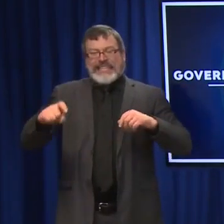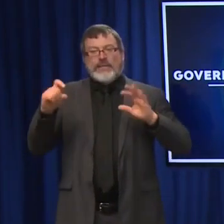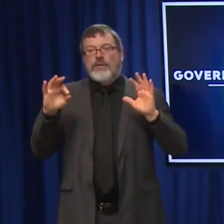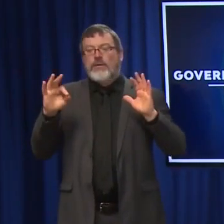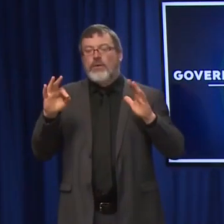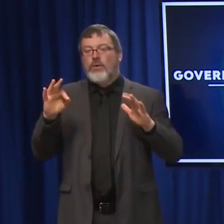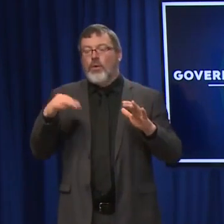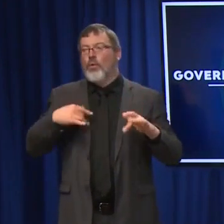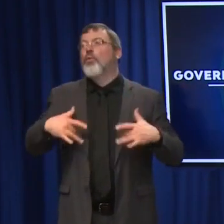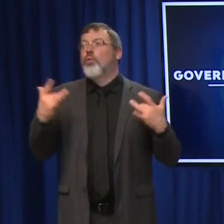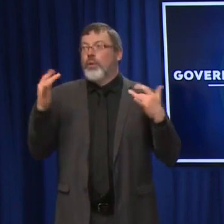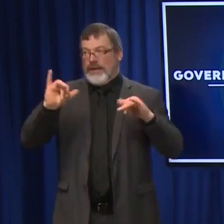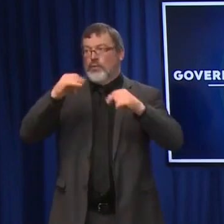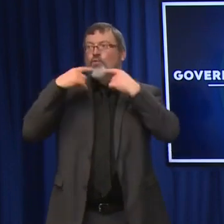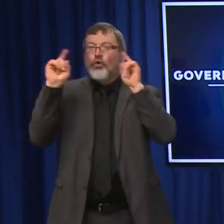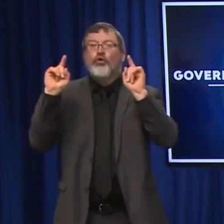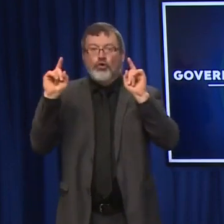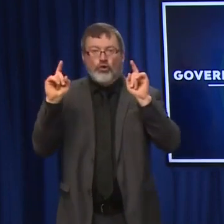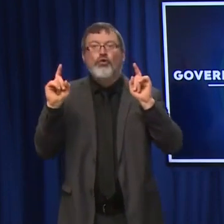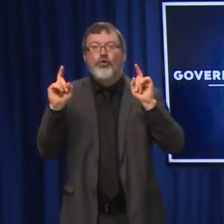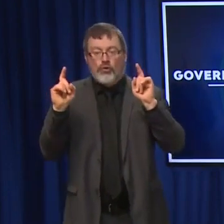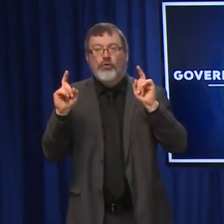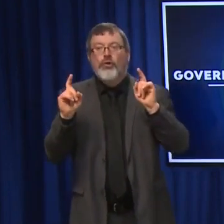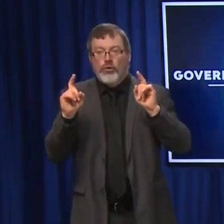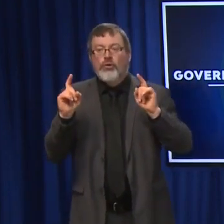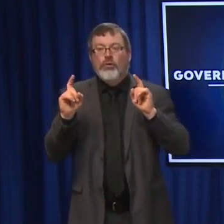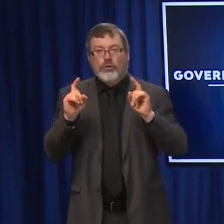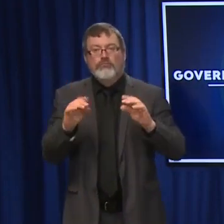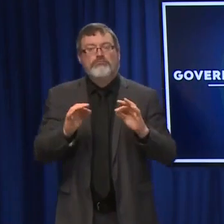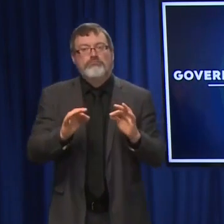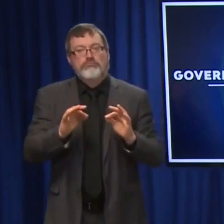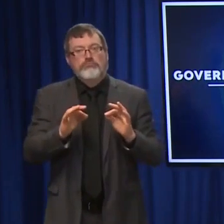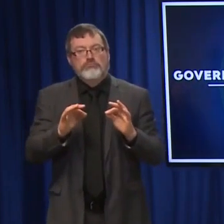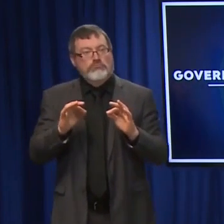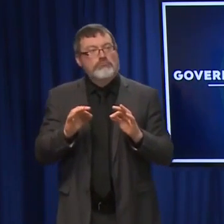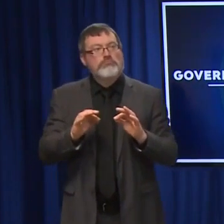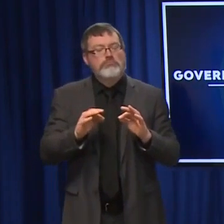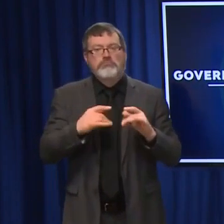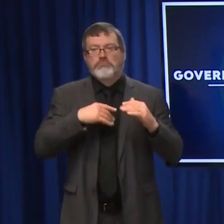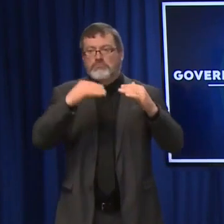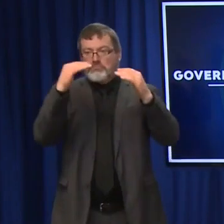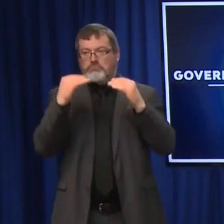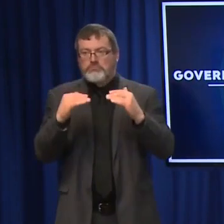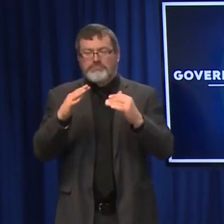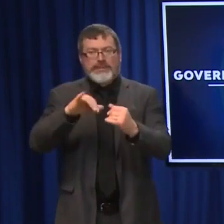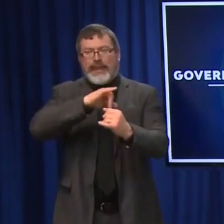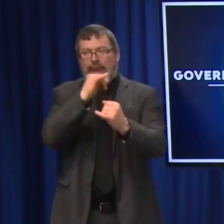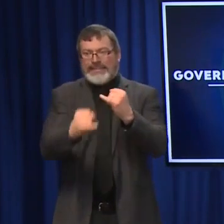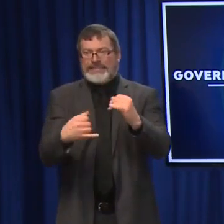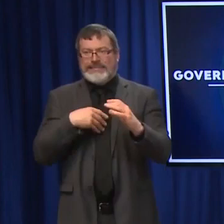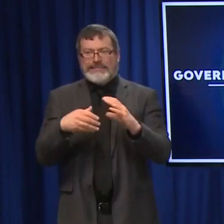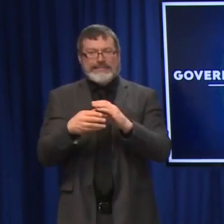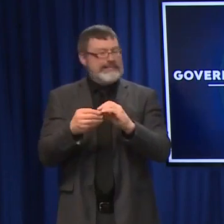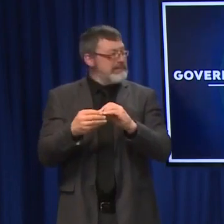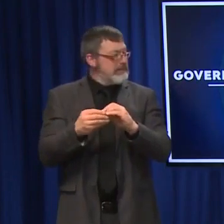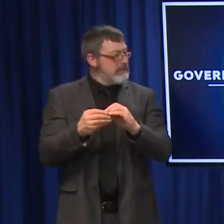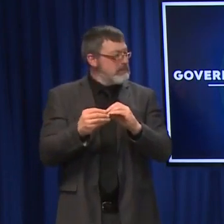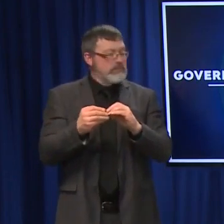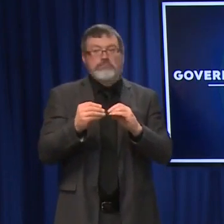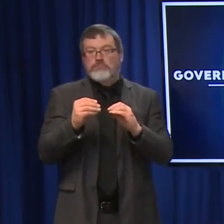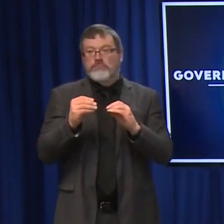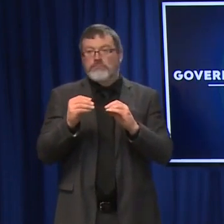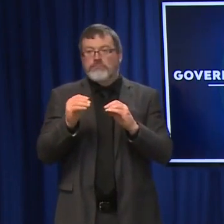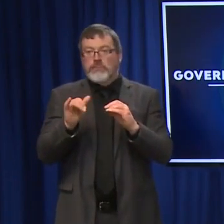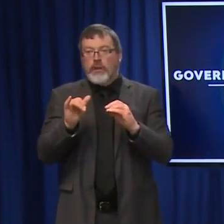of flexing open our opportunities. And then finally, or yeah, really finally, there's really one more thing,